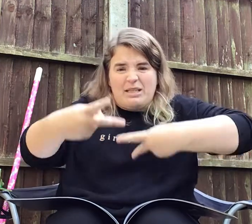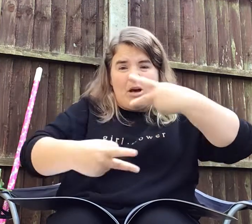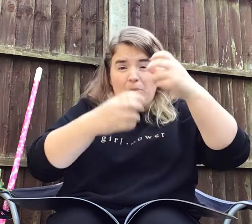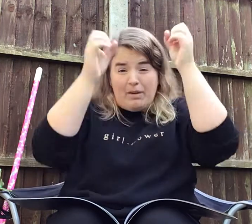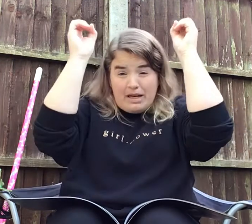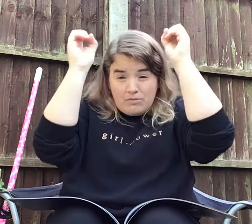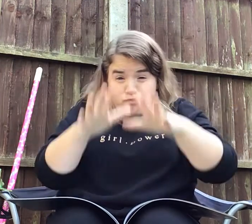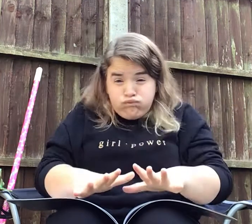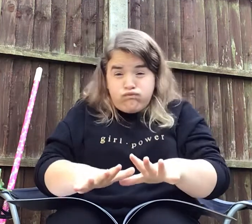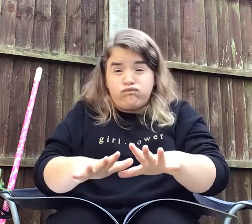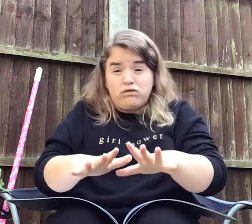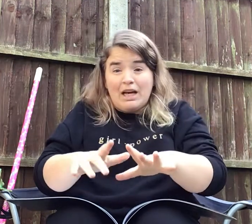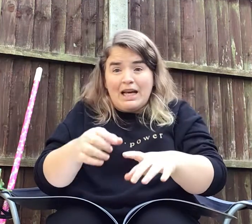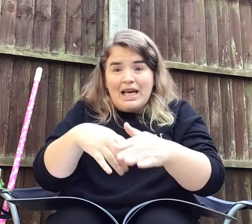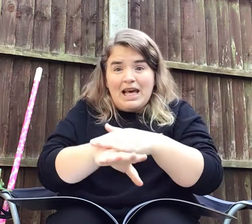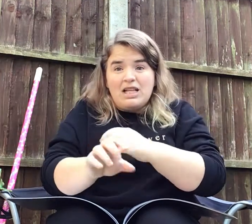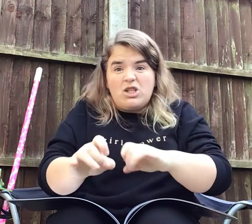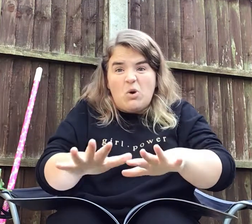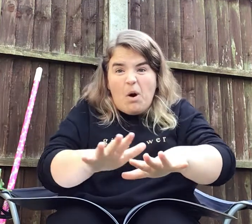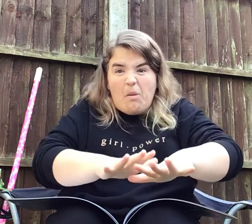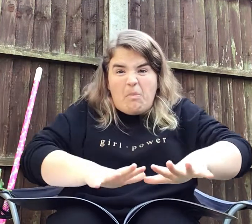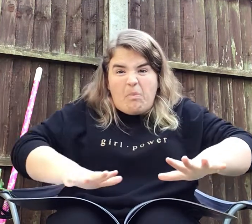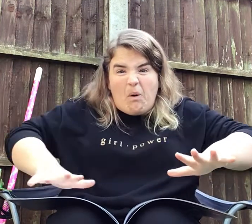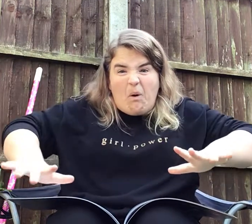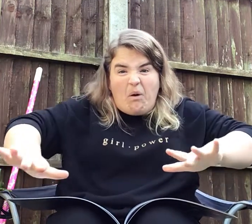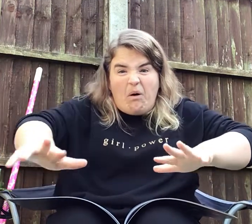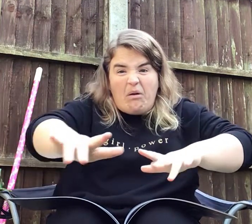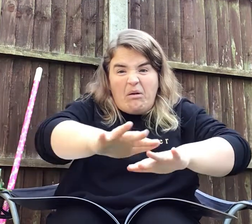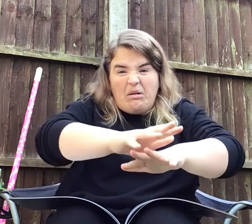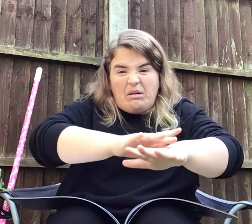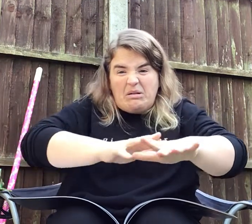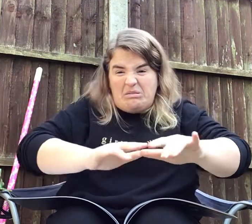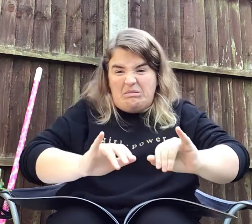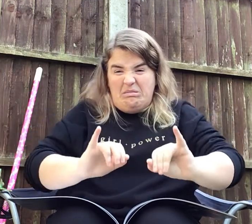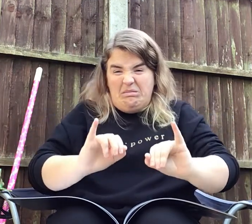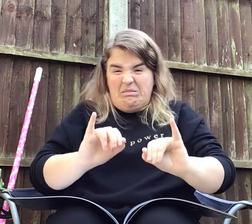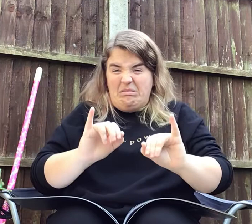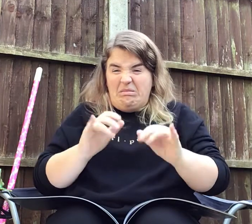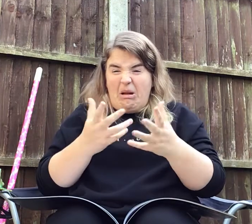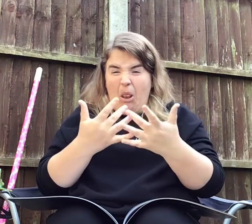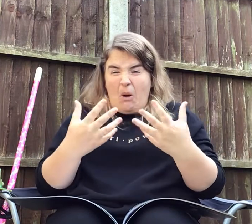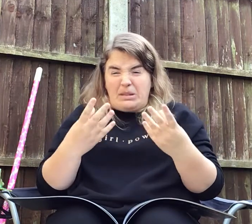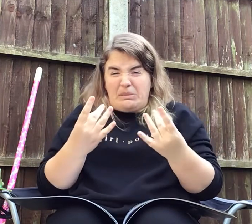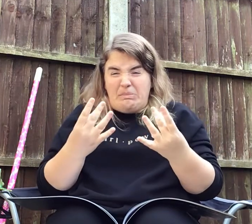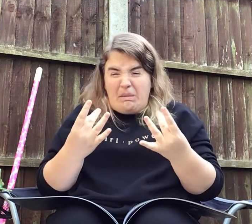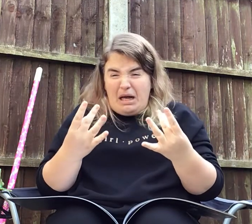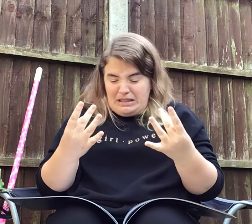tumbling into a bog. Ooh, lots of mud.